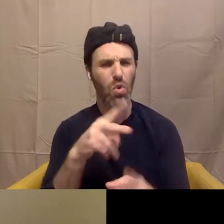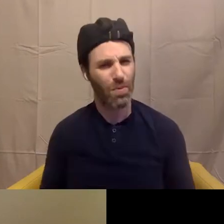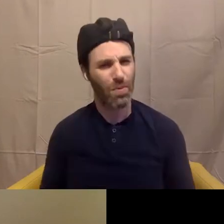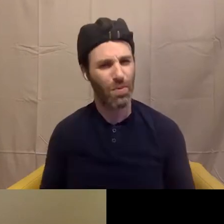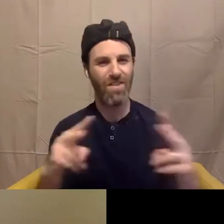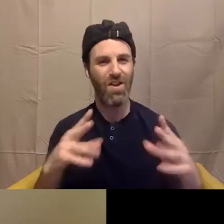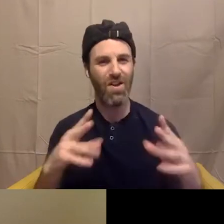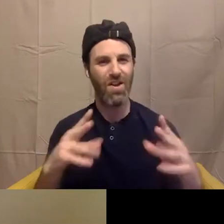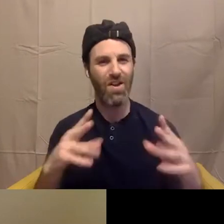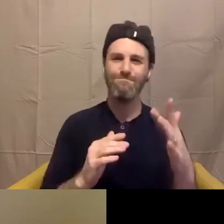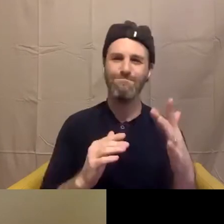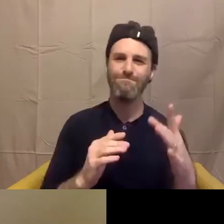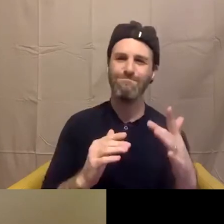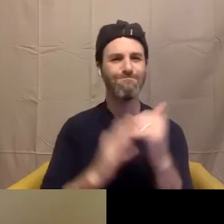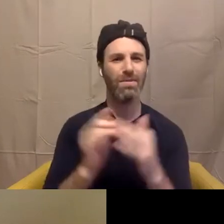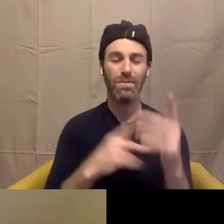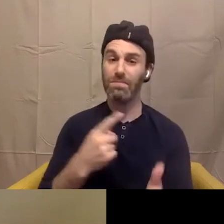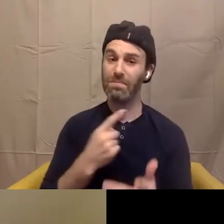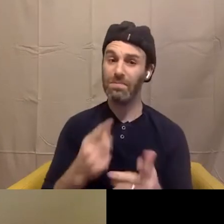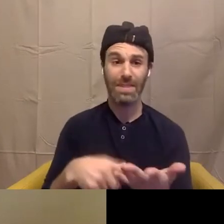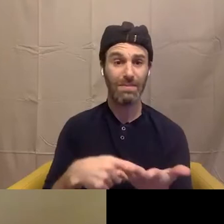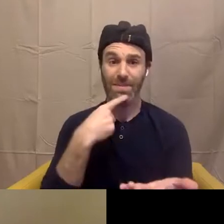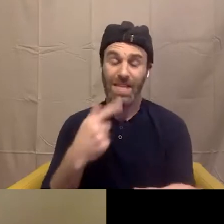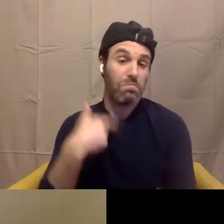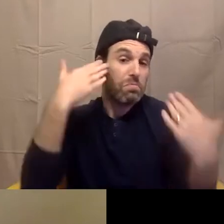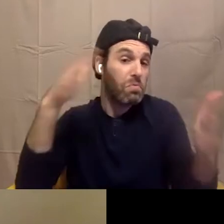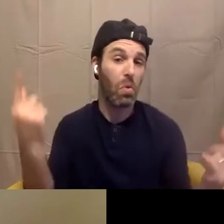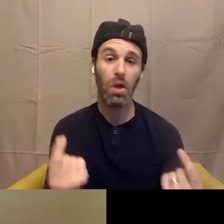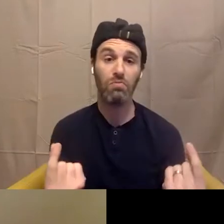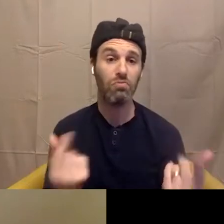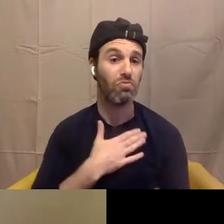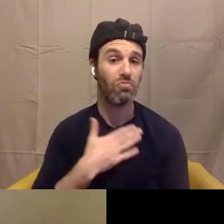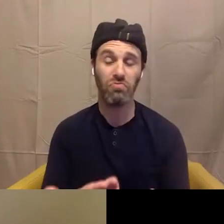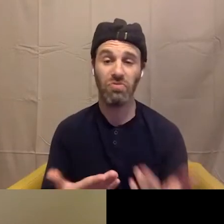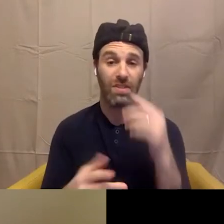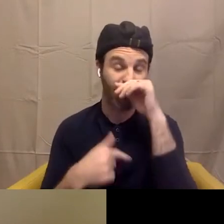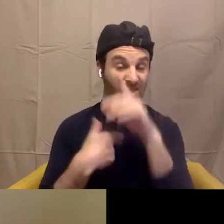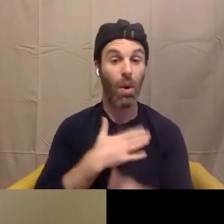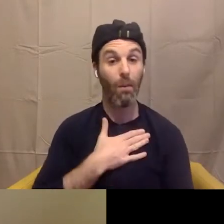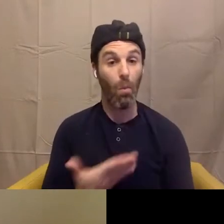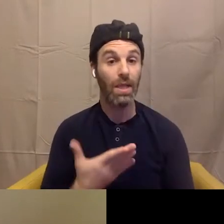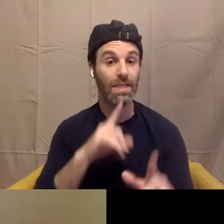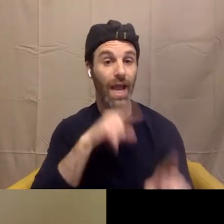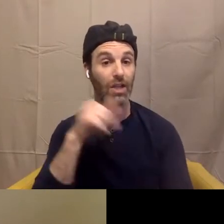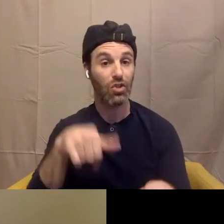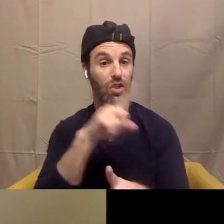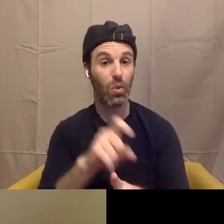Maybe that you don't know what you're doing a lot of the time. So I am totally willing to answer this question, too, if you want. But my question for you is to think of